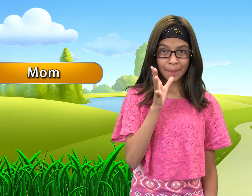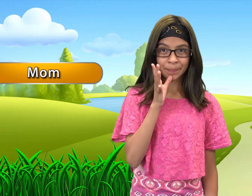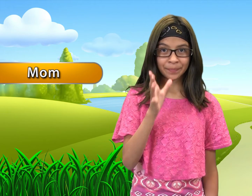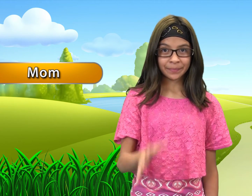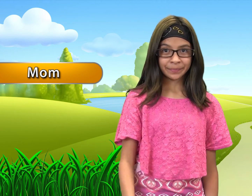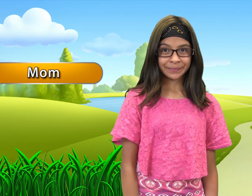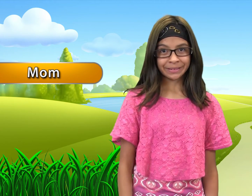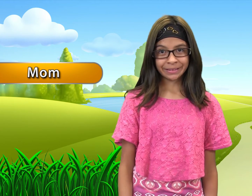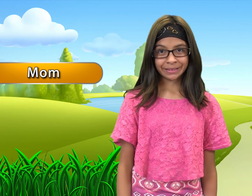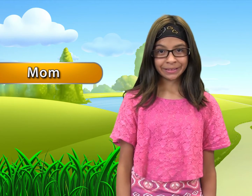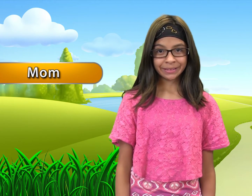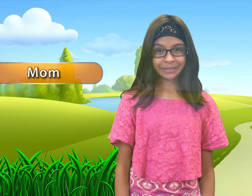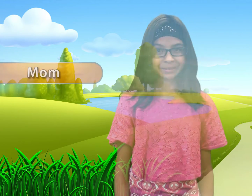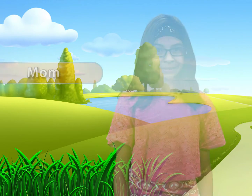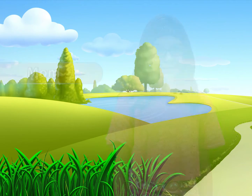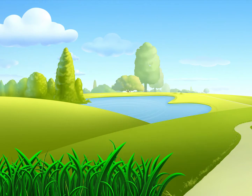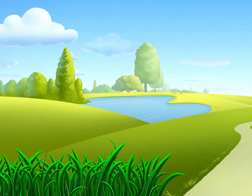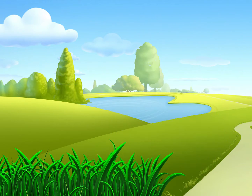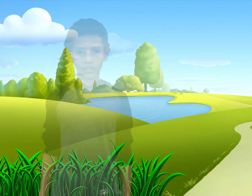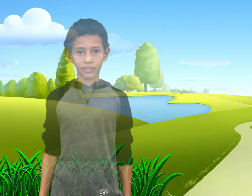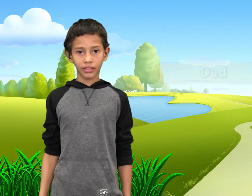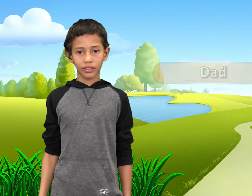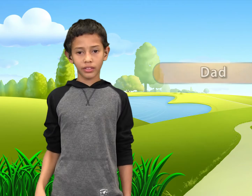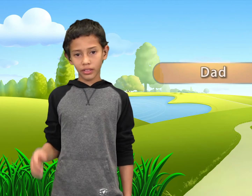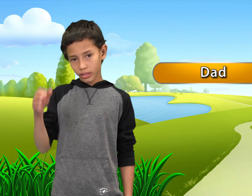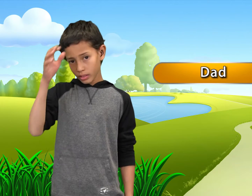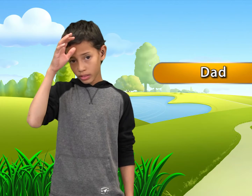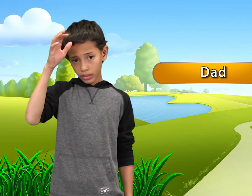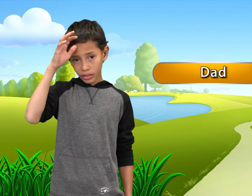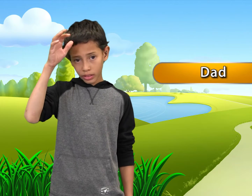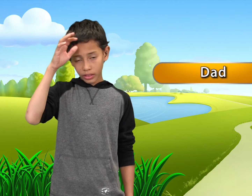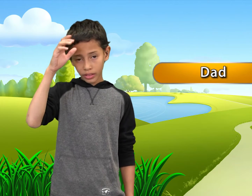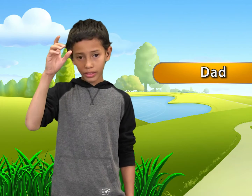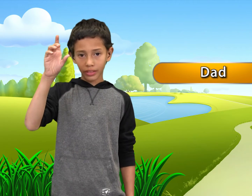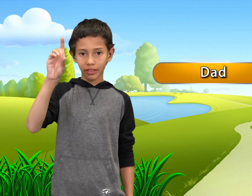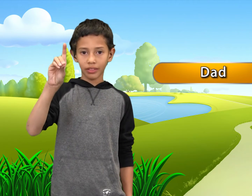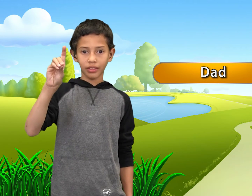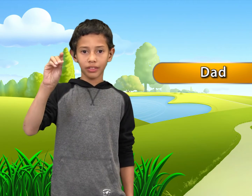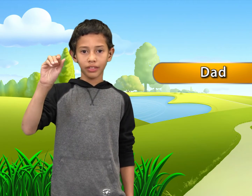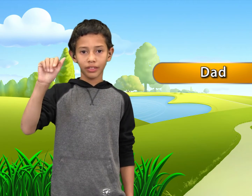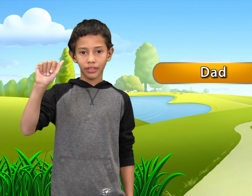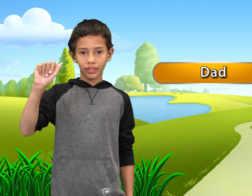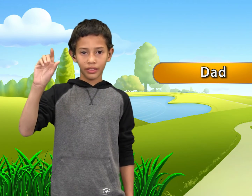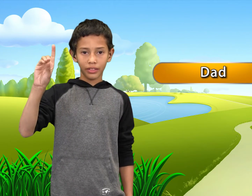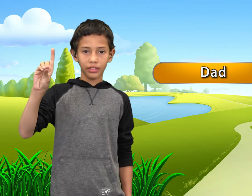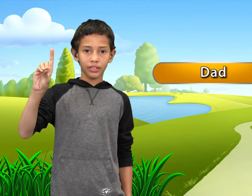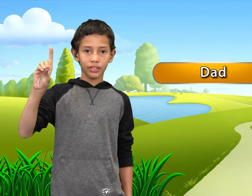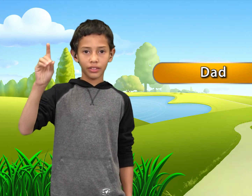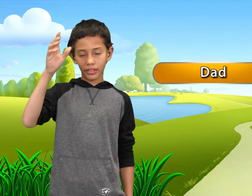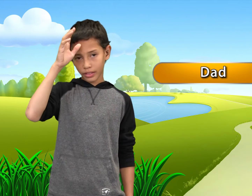dad dad dad